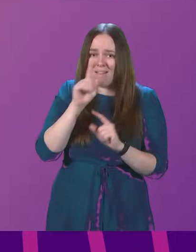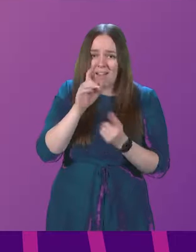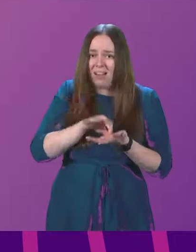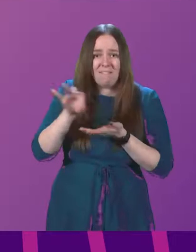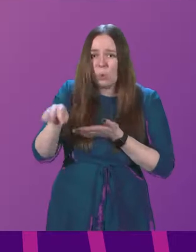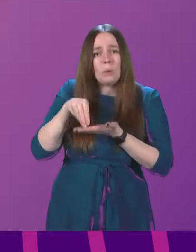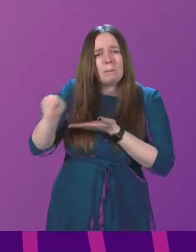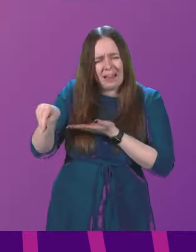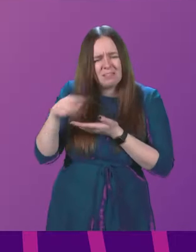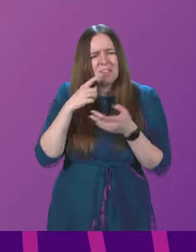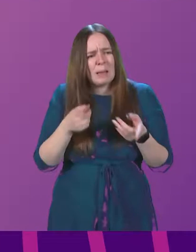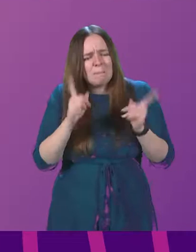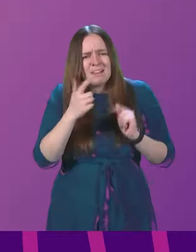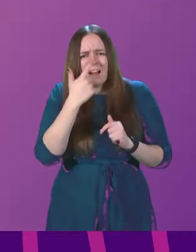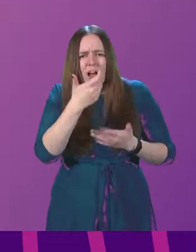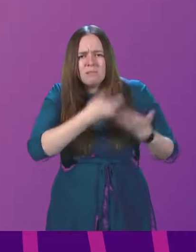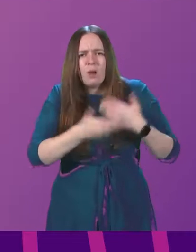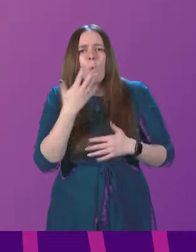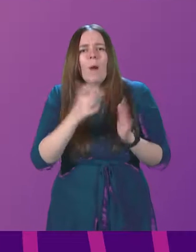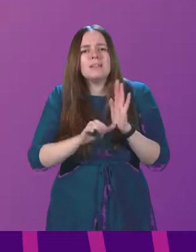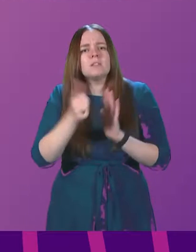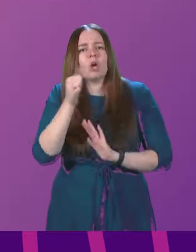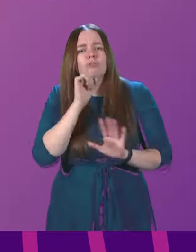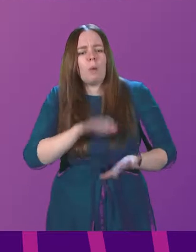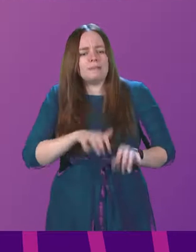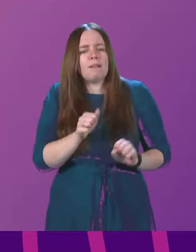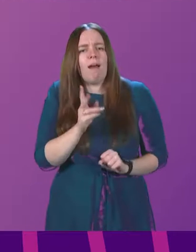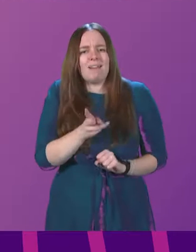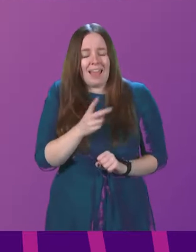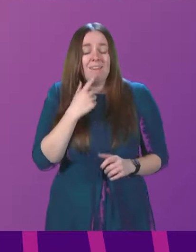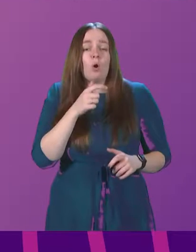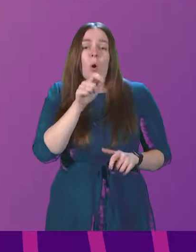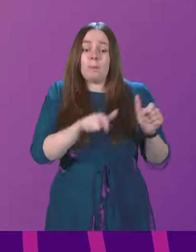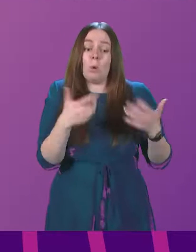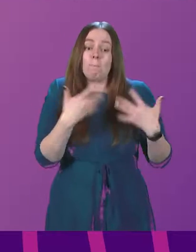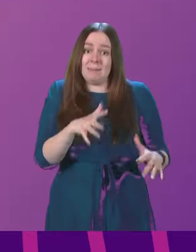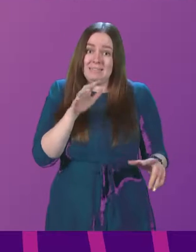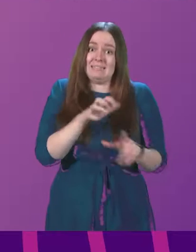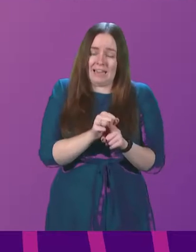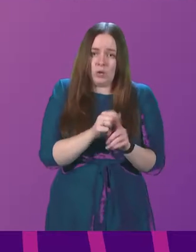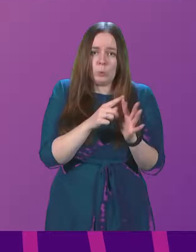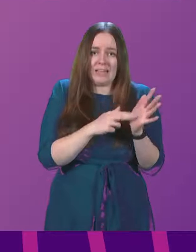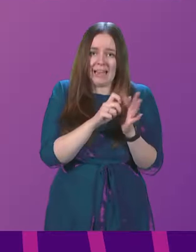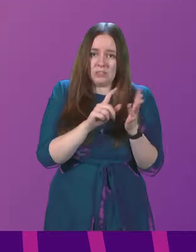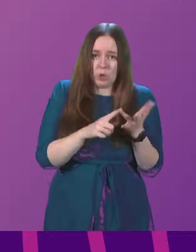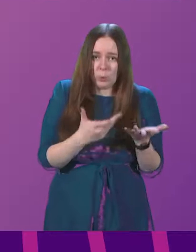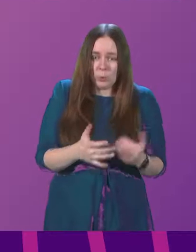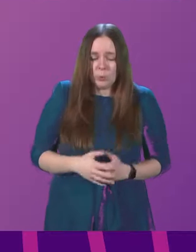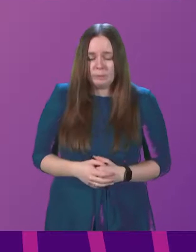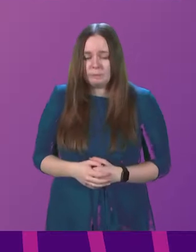Can the Minister indicate when surgeries will start again for patients who have had an endo-diagnosis? Minister.